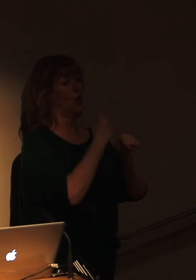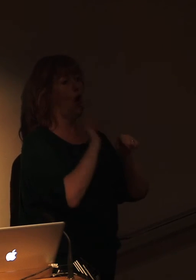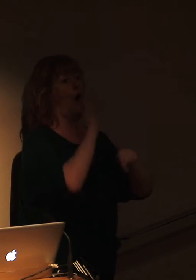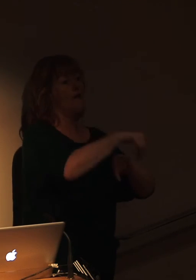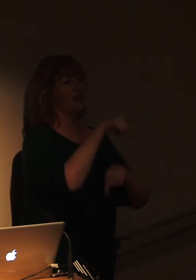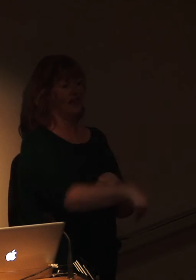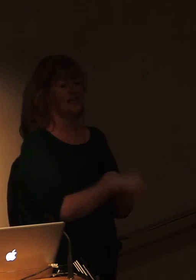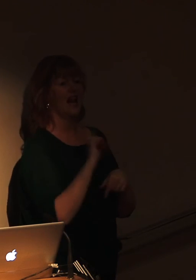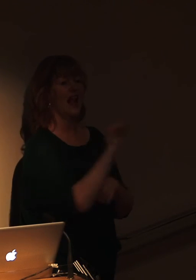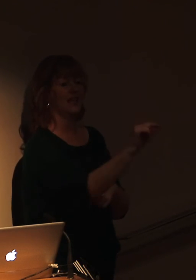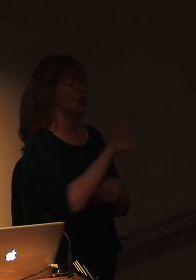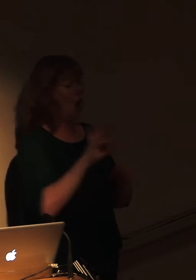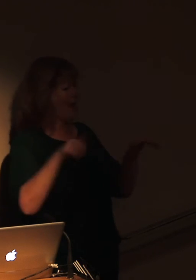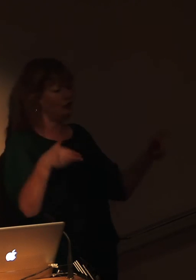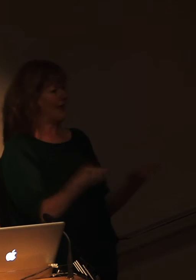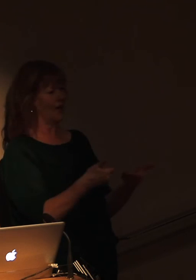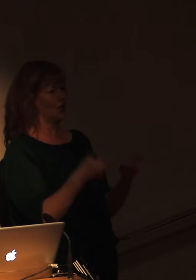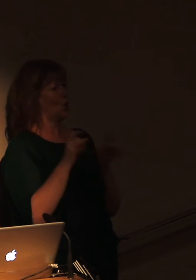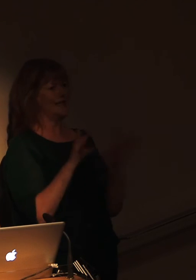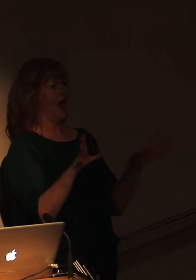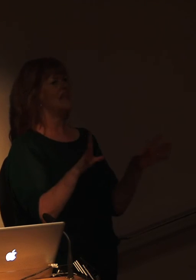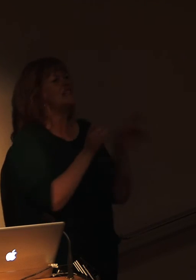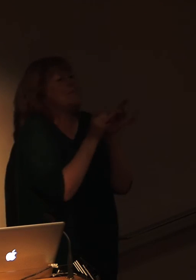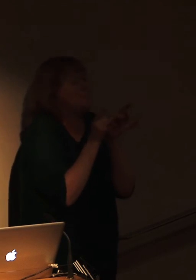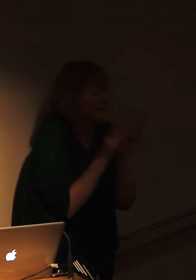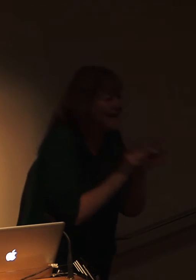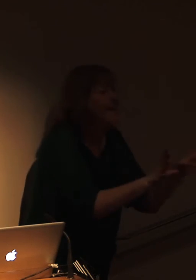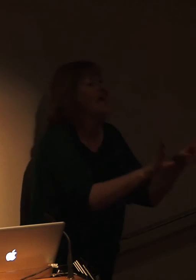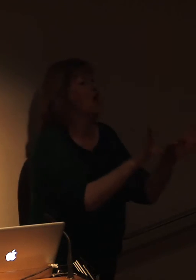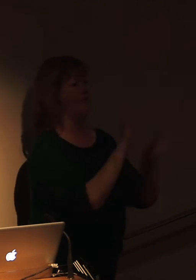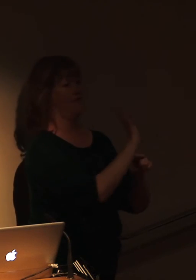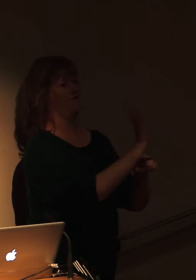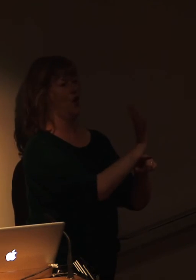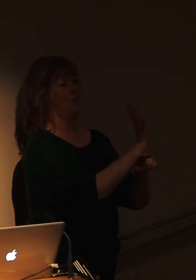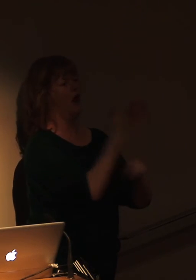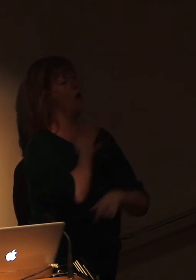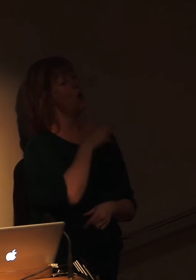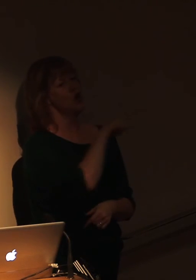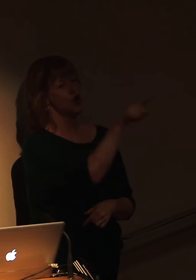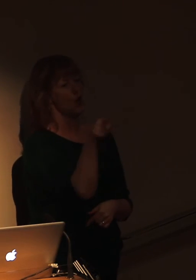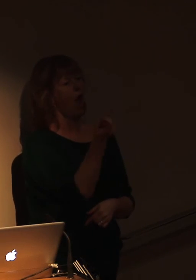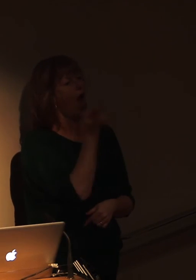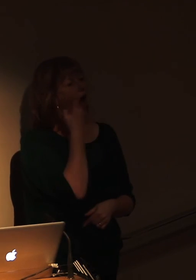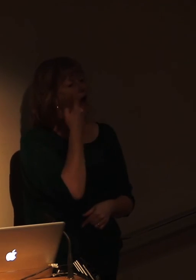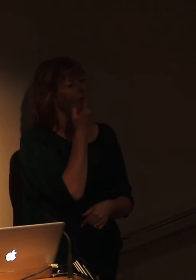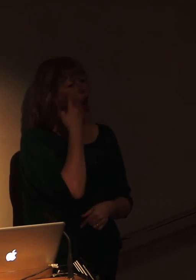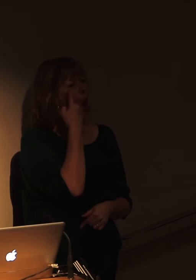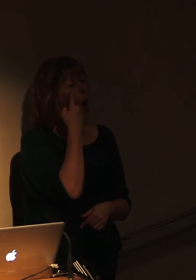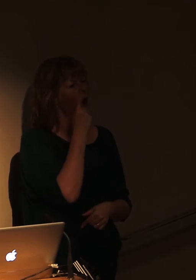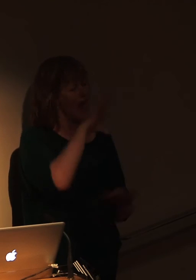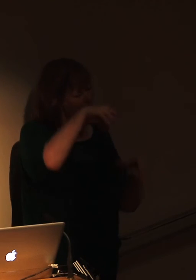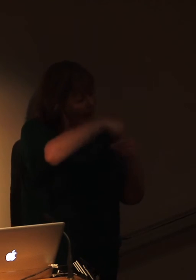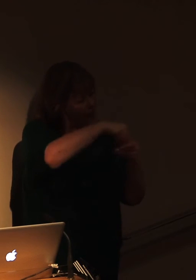than intros or the start. Now with these intros or these beginnings, I want you to look at what each one of these beginnings